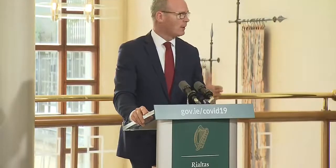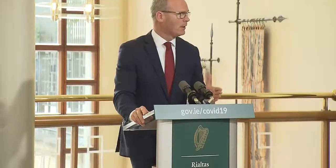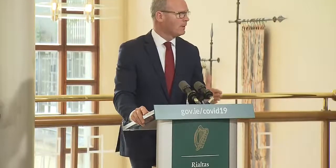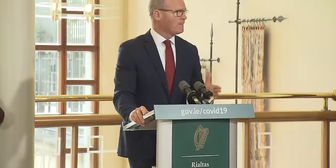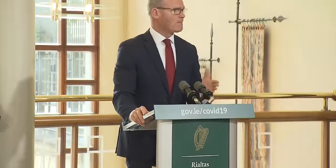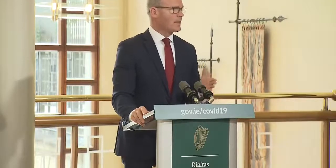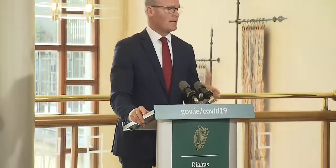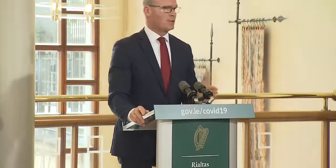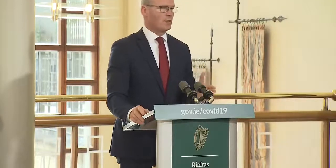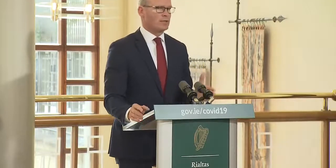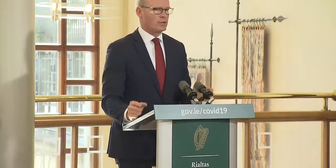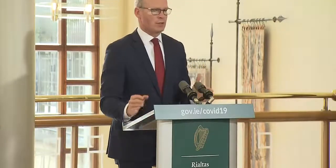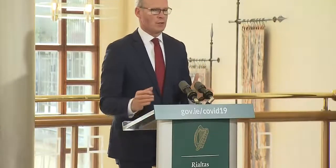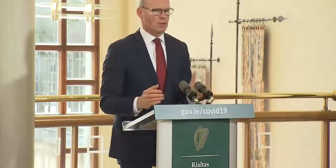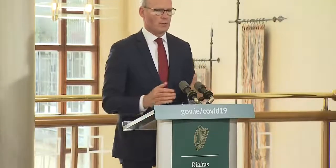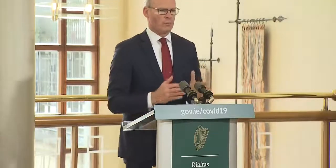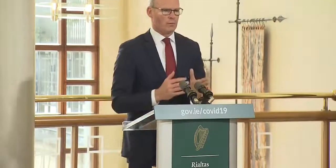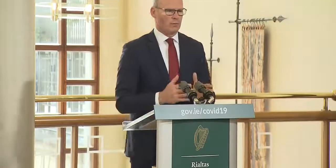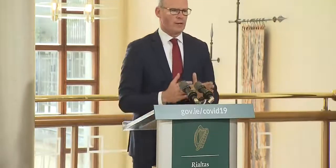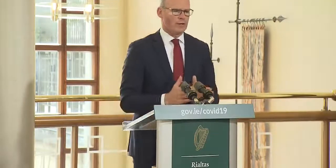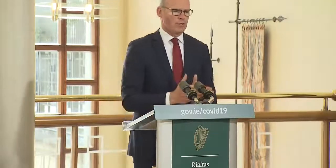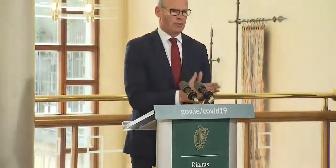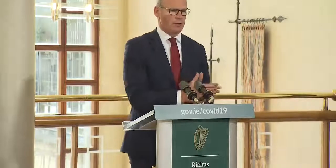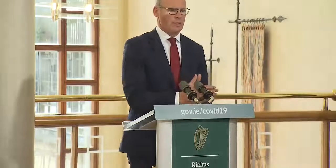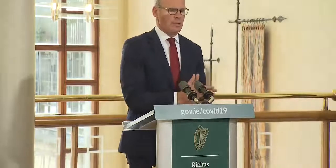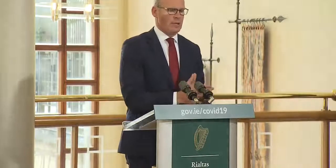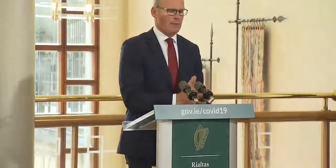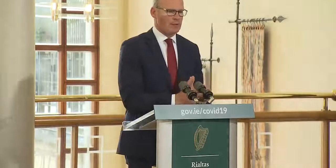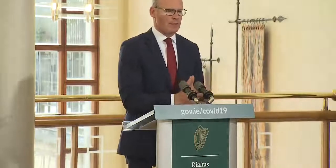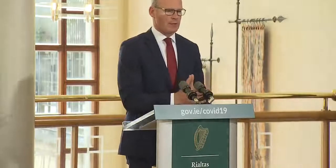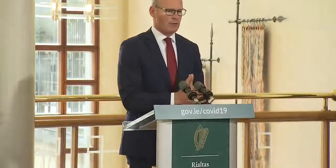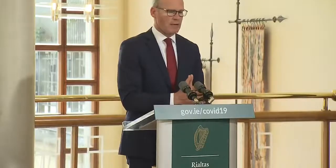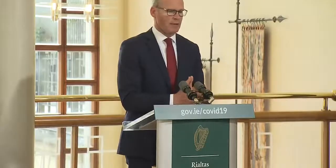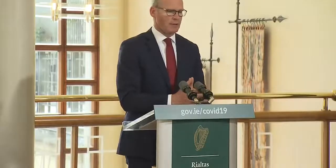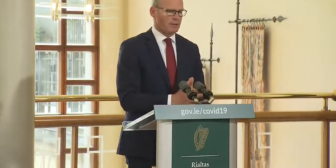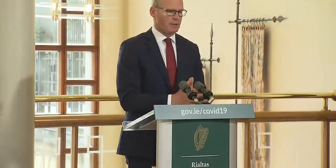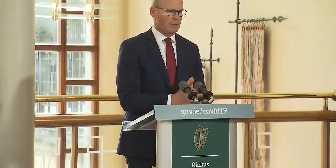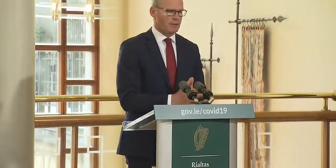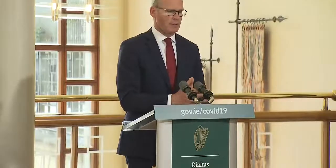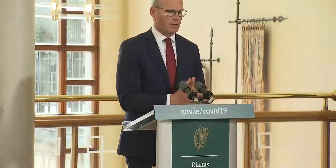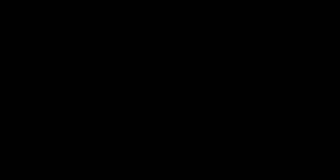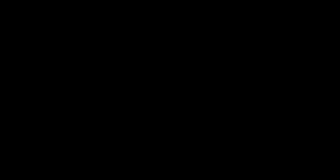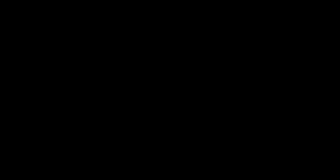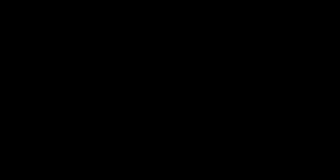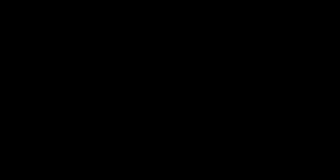when people ask the question you know why aren't you allowing people to travel